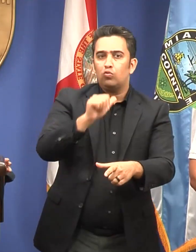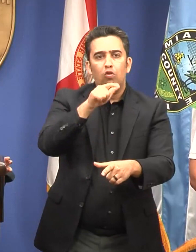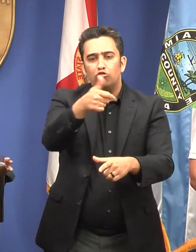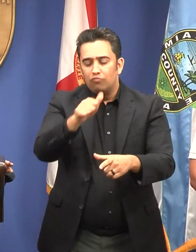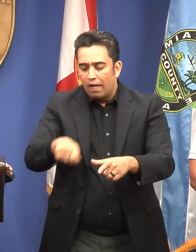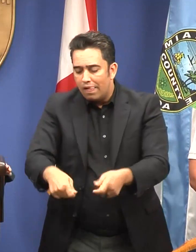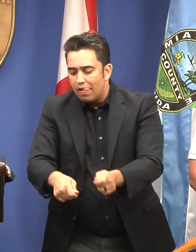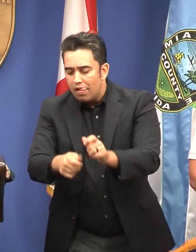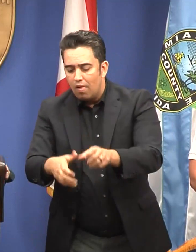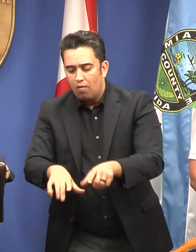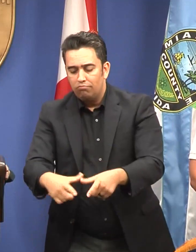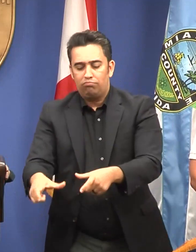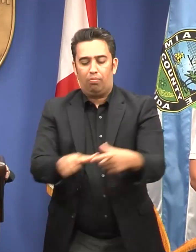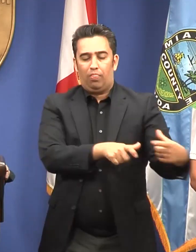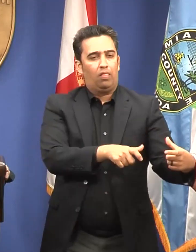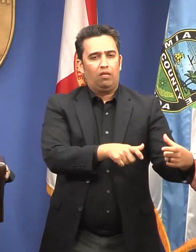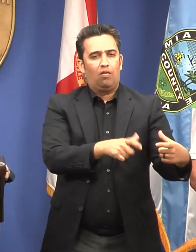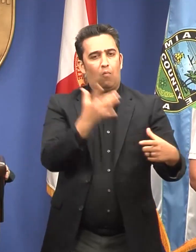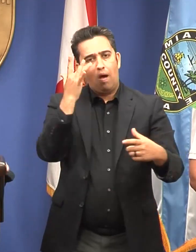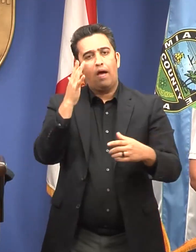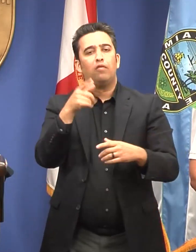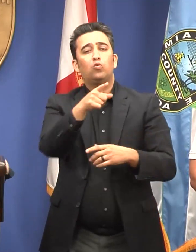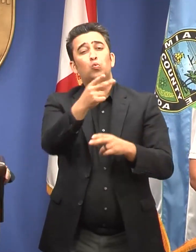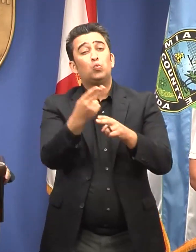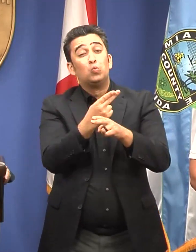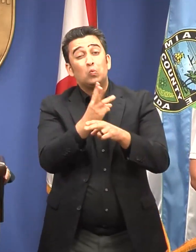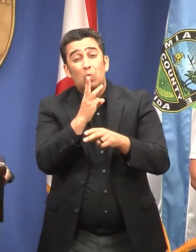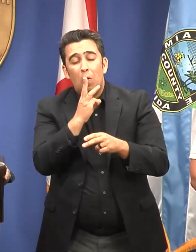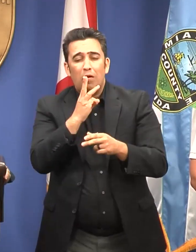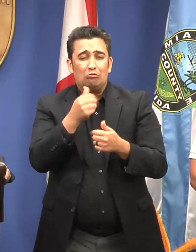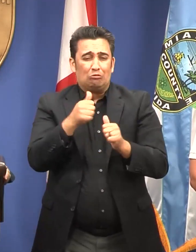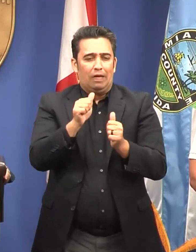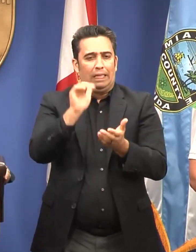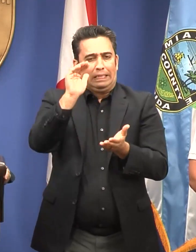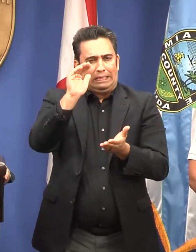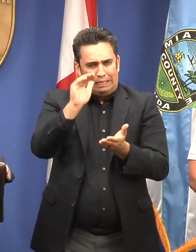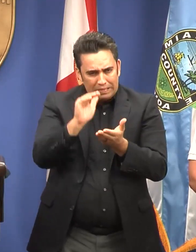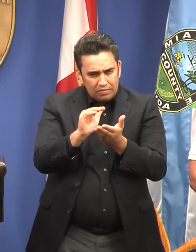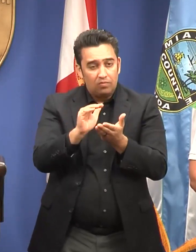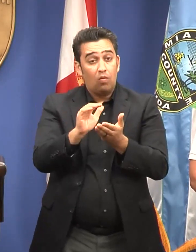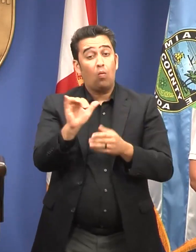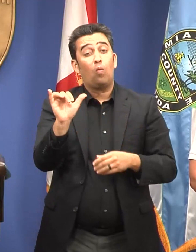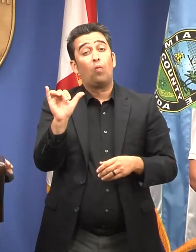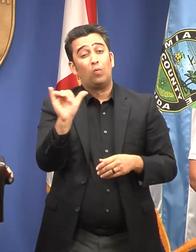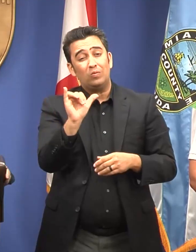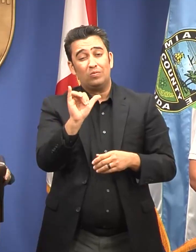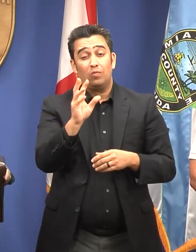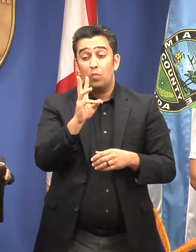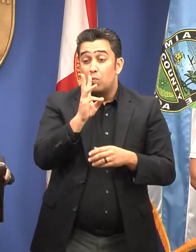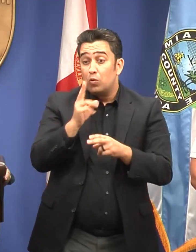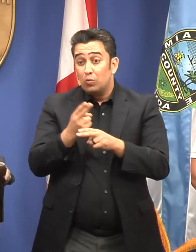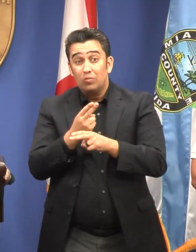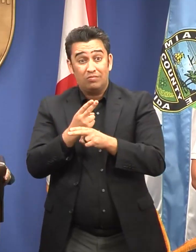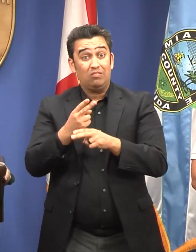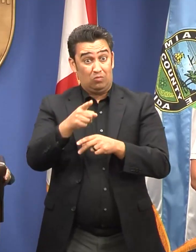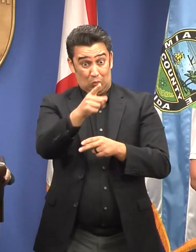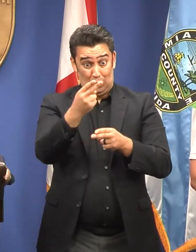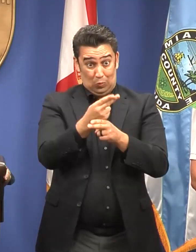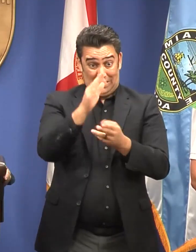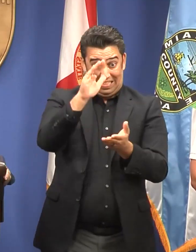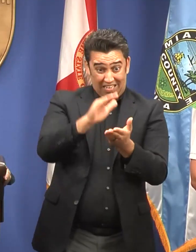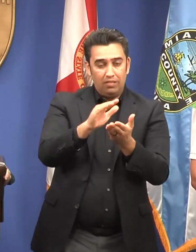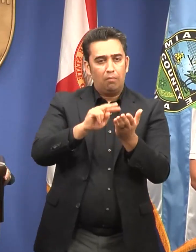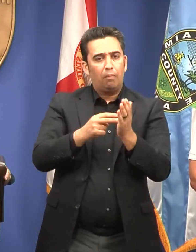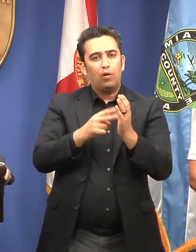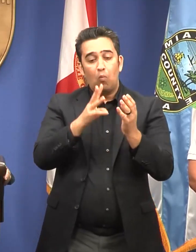This will minimize water usage in the morning, and we're asking you to please use less water. Everybody can help by minimizing